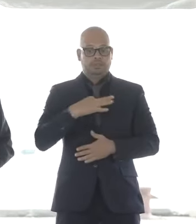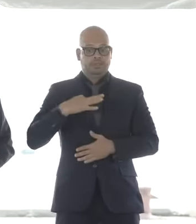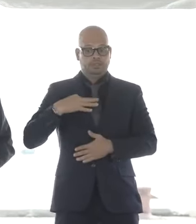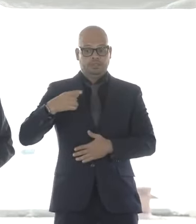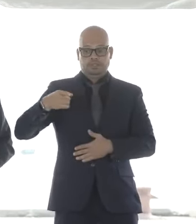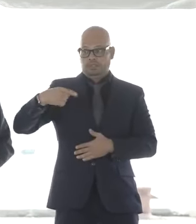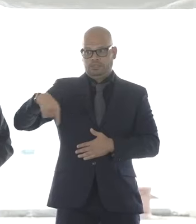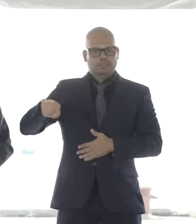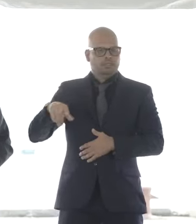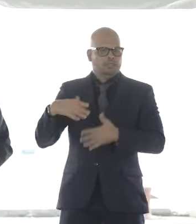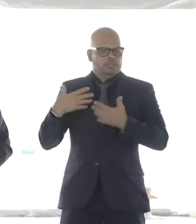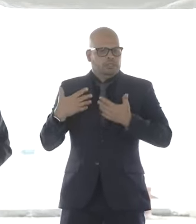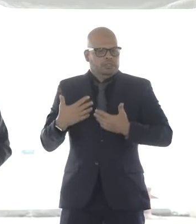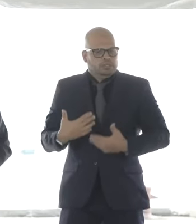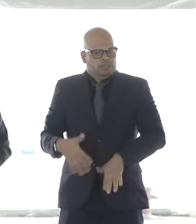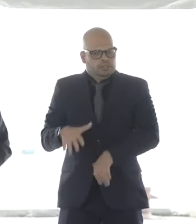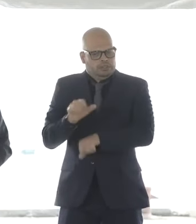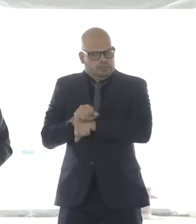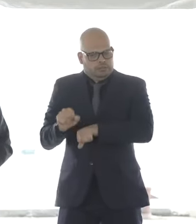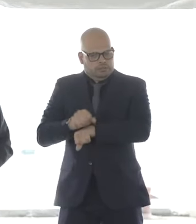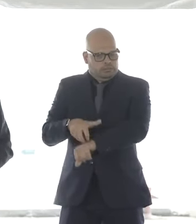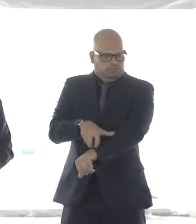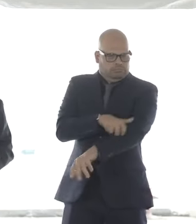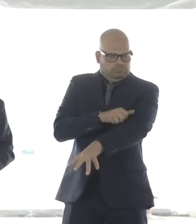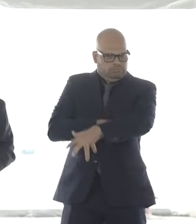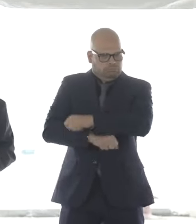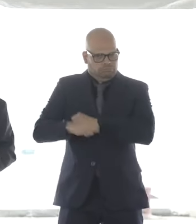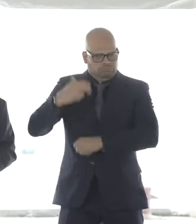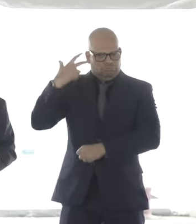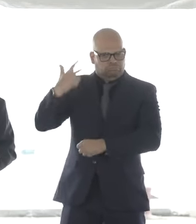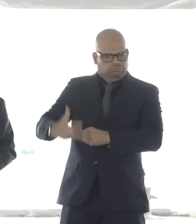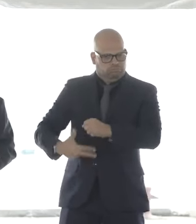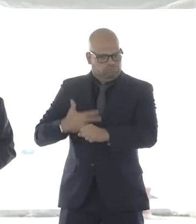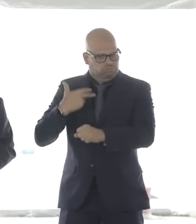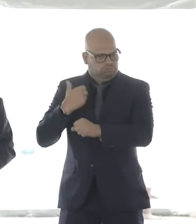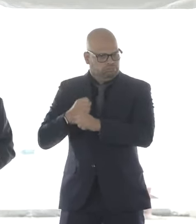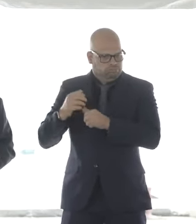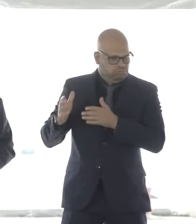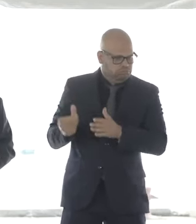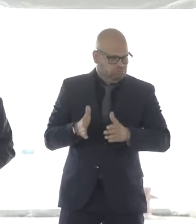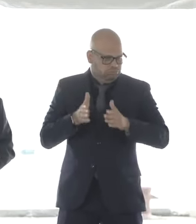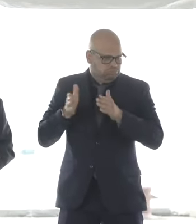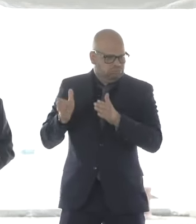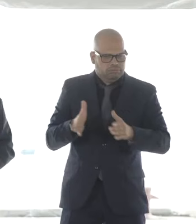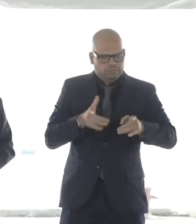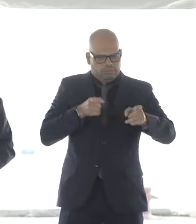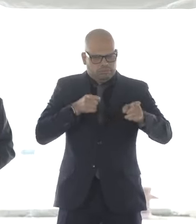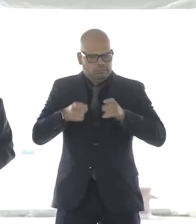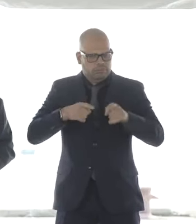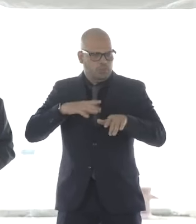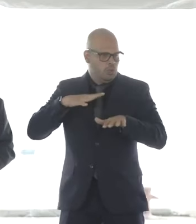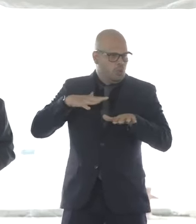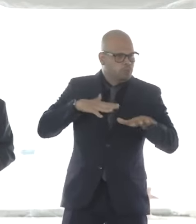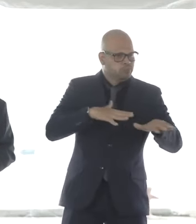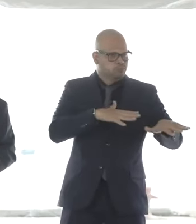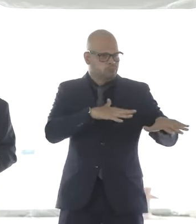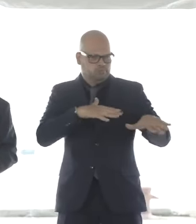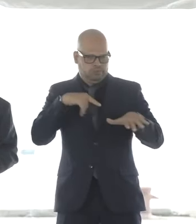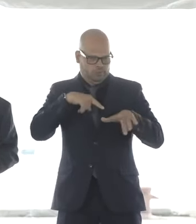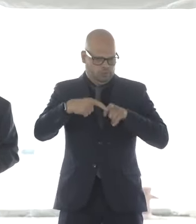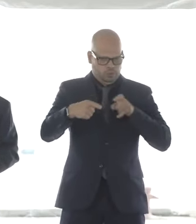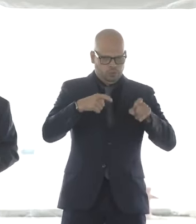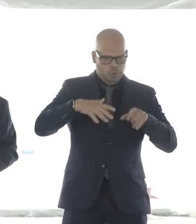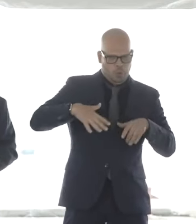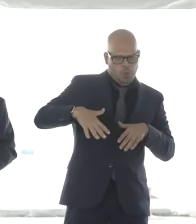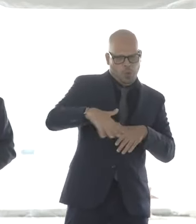especially our Planning Director, Tom Daniel, our Harbor Master and Port Authority Director, Bill McHugh, our City Attorney, Beth Renard, our